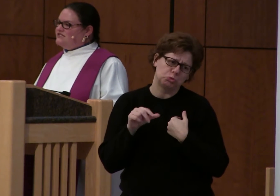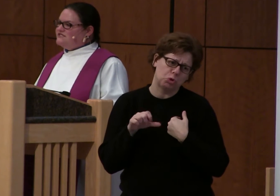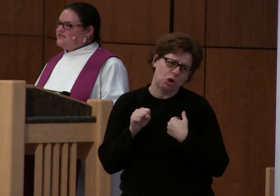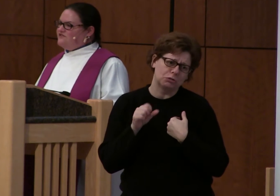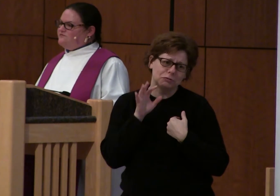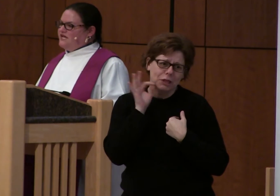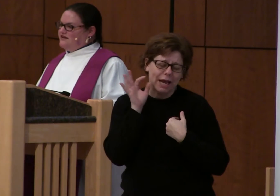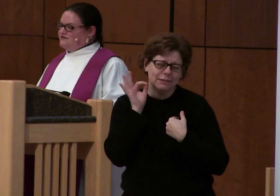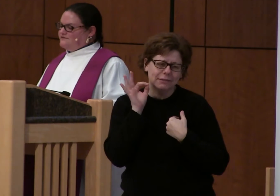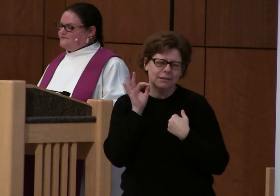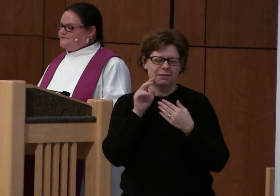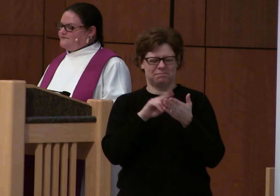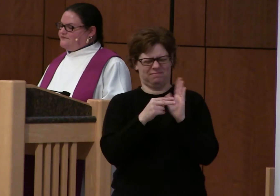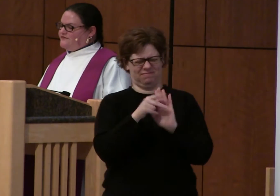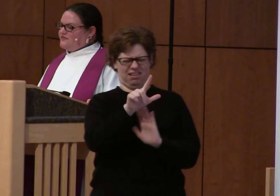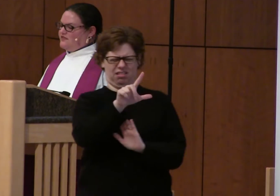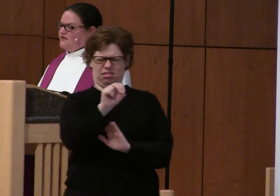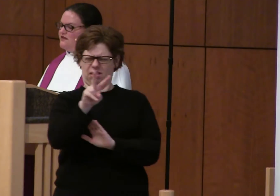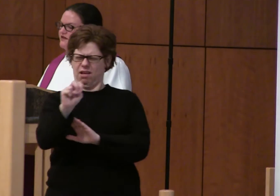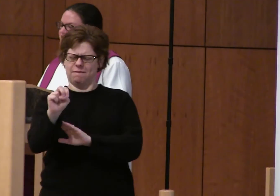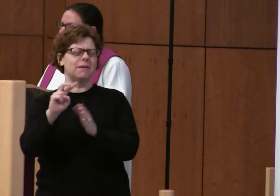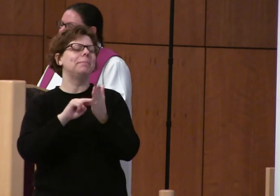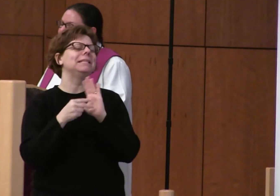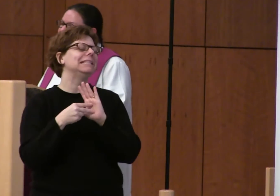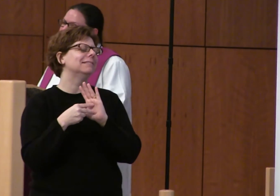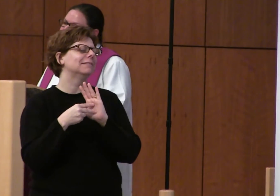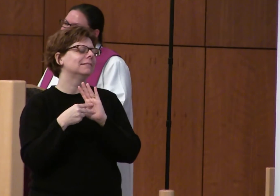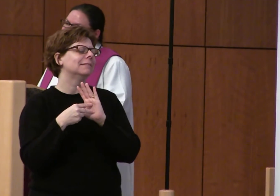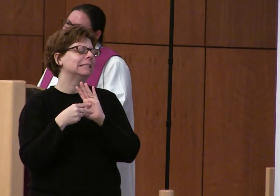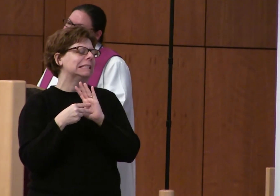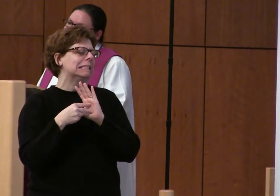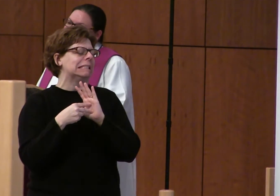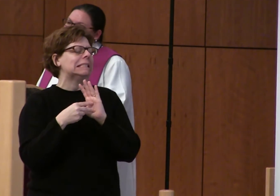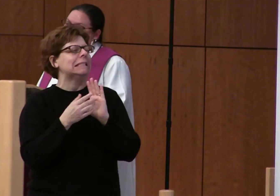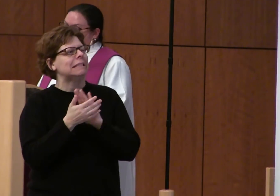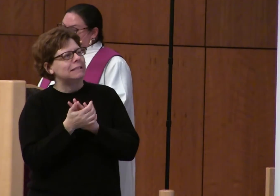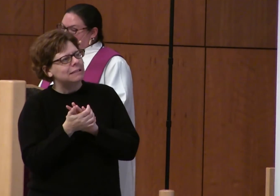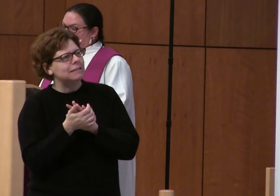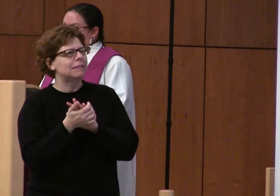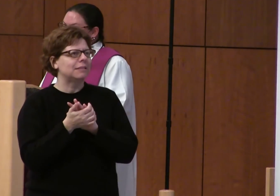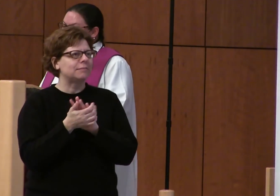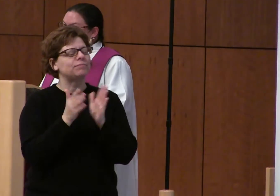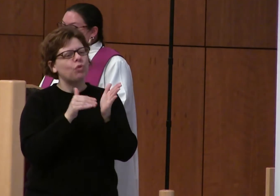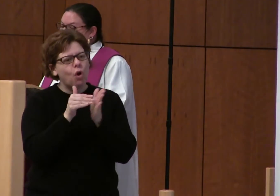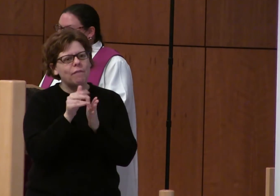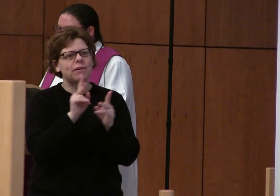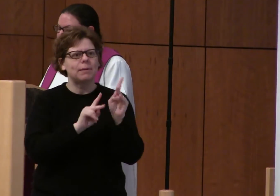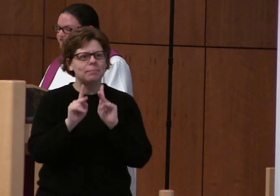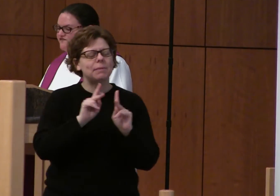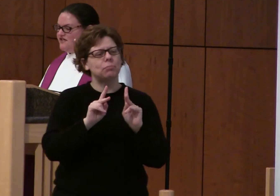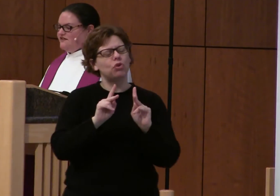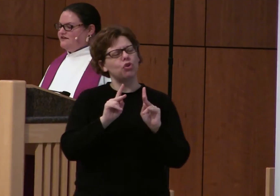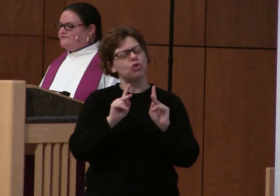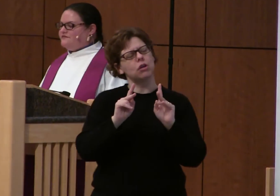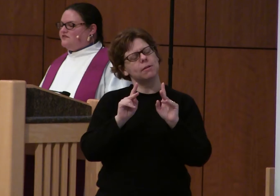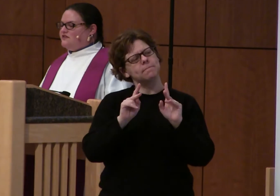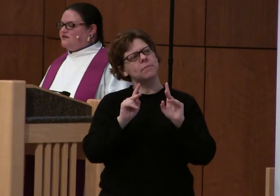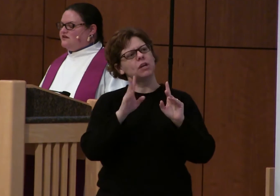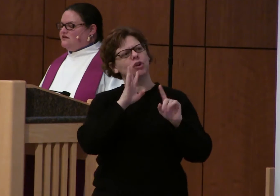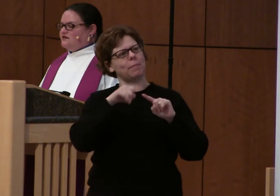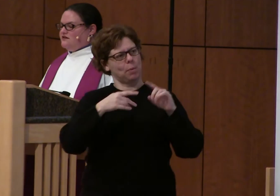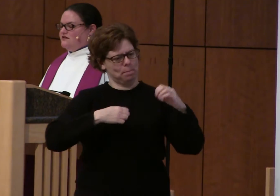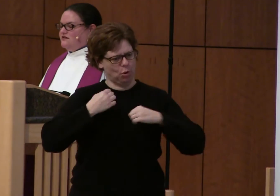But what does love mean? Many times it is used to describe an emotion, a feeling.